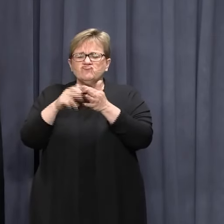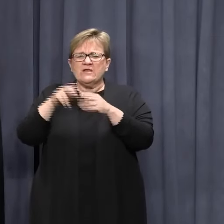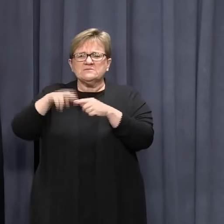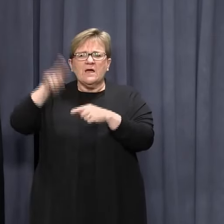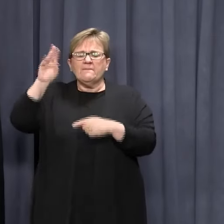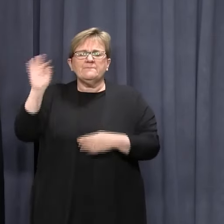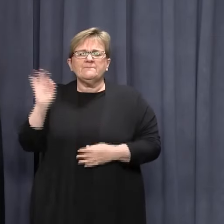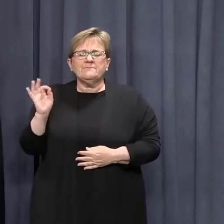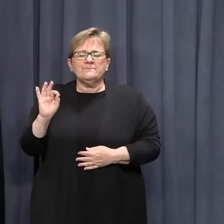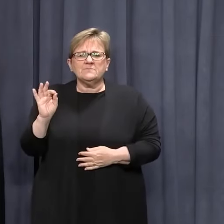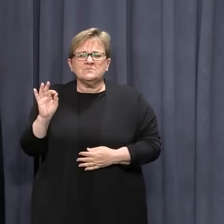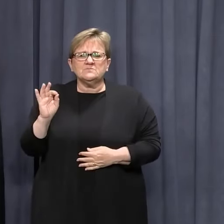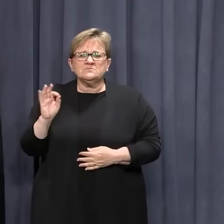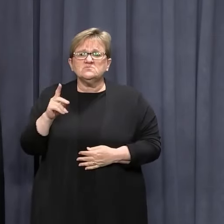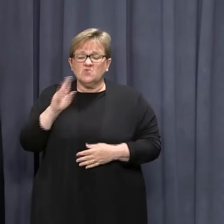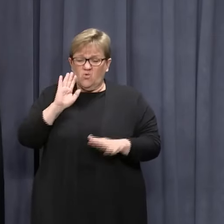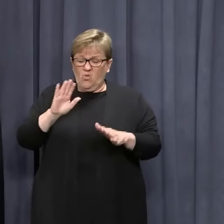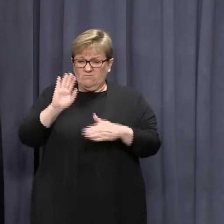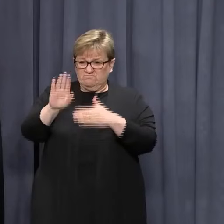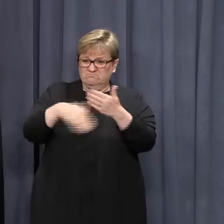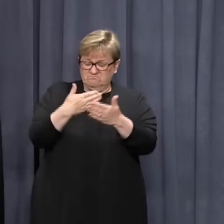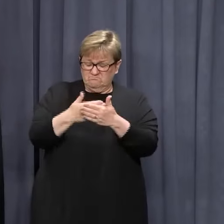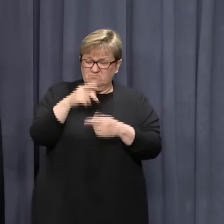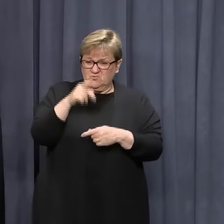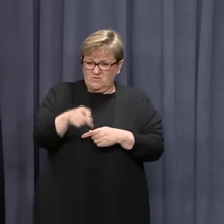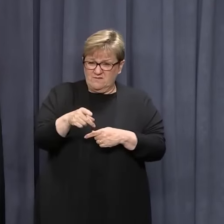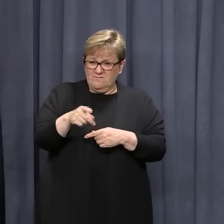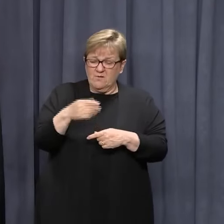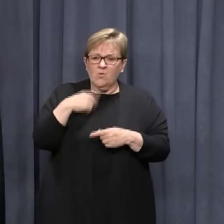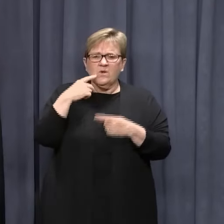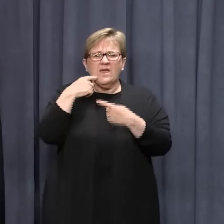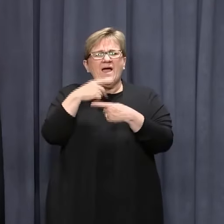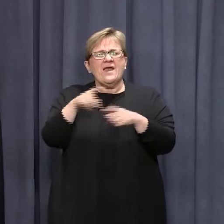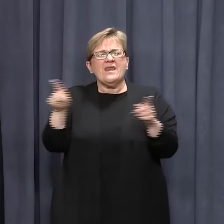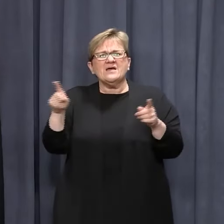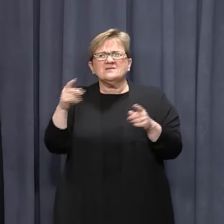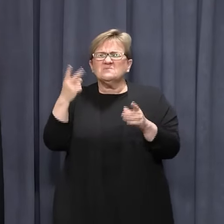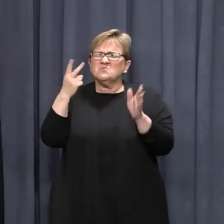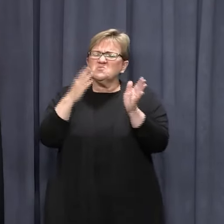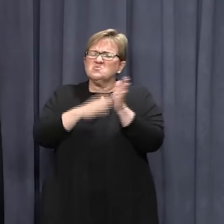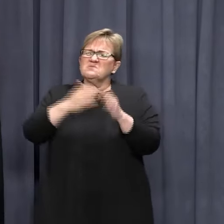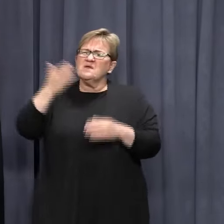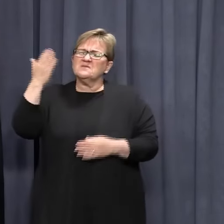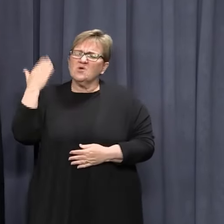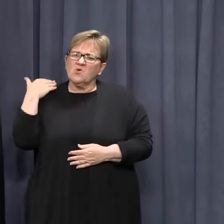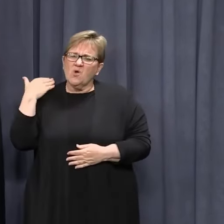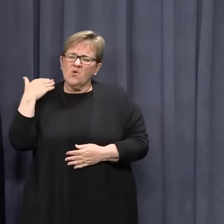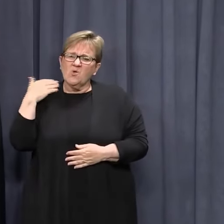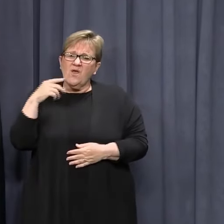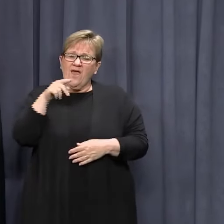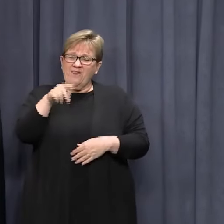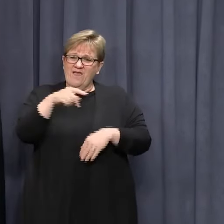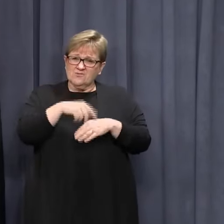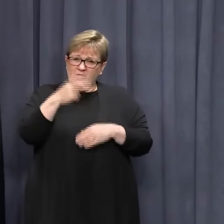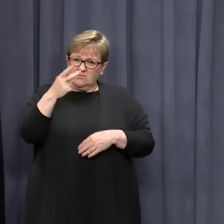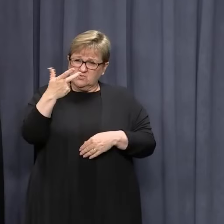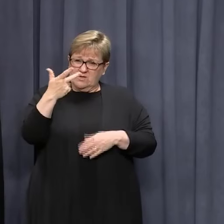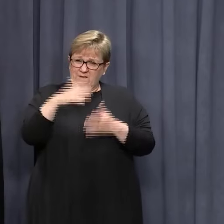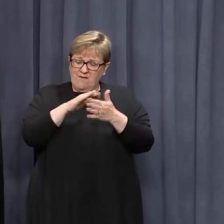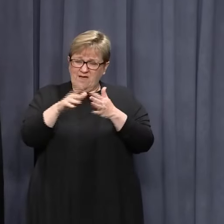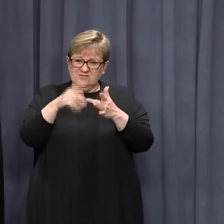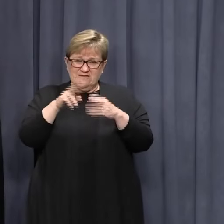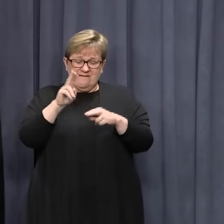it will proceed until then. I think we made an announcement a couple of months ago that at that point in time, barring